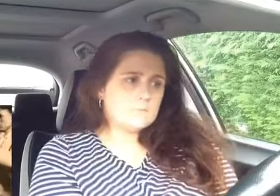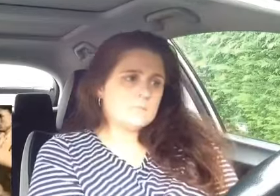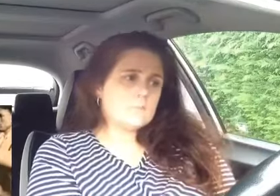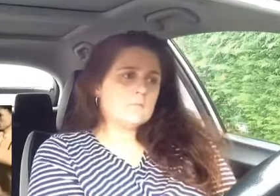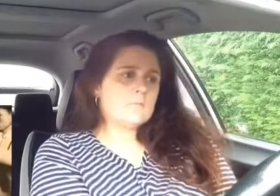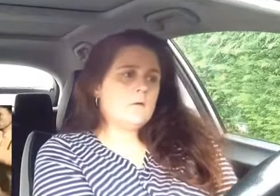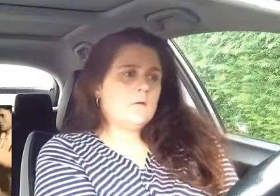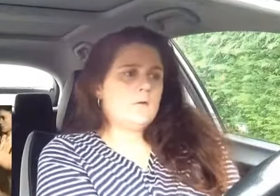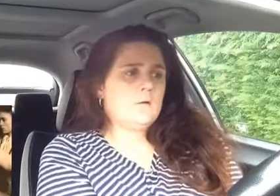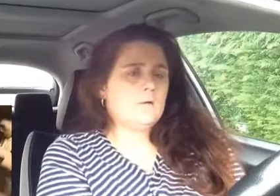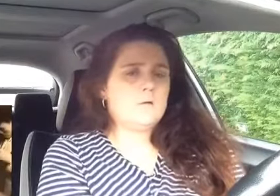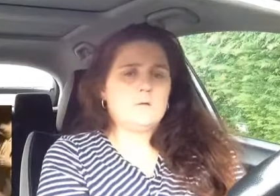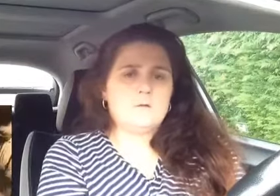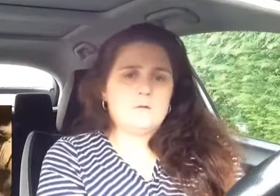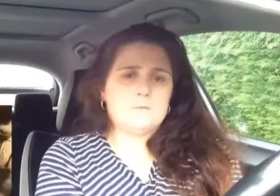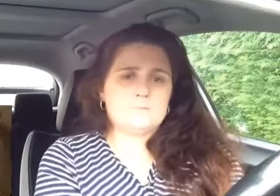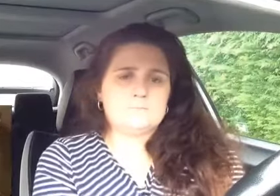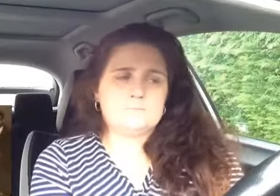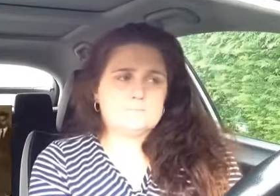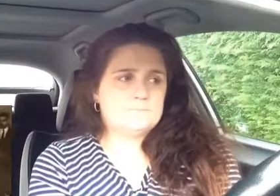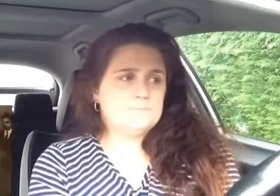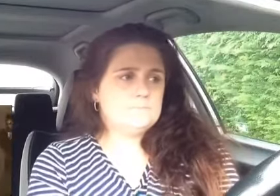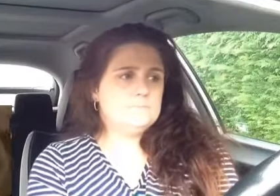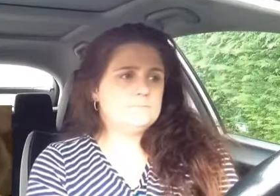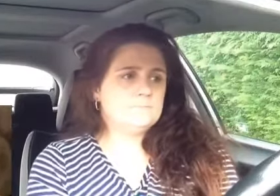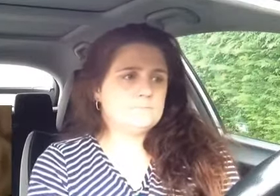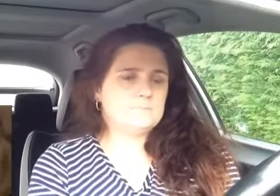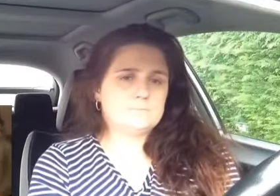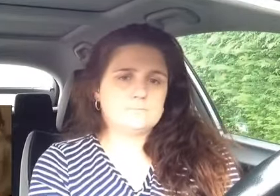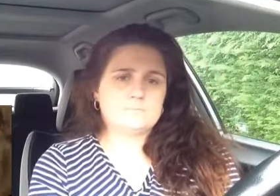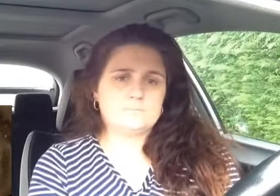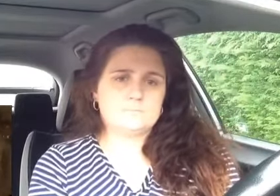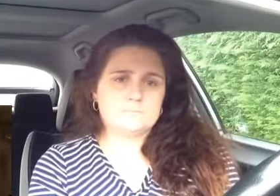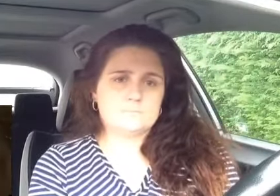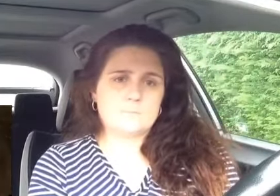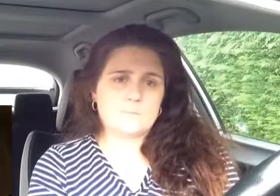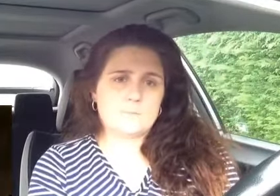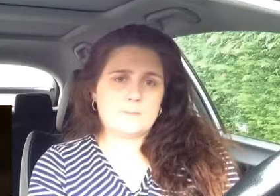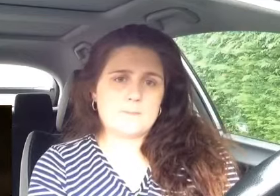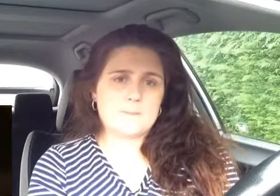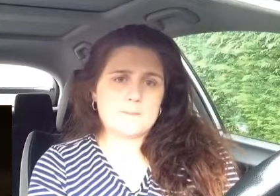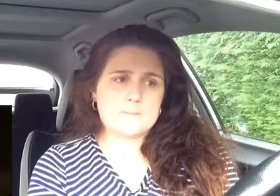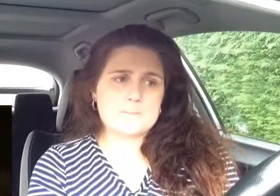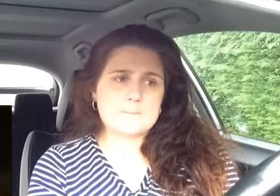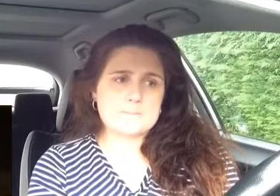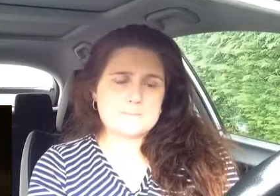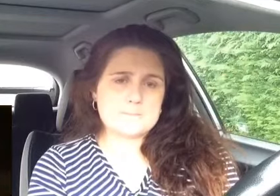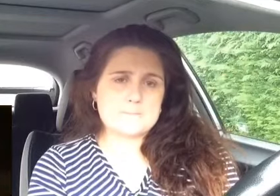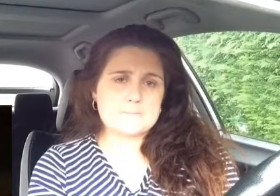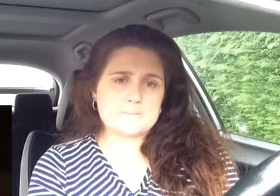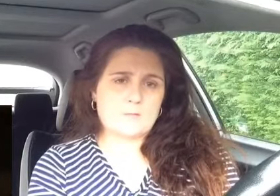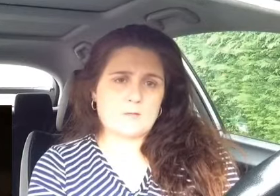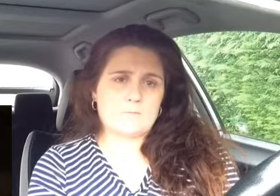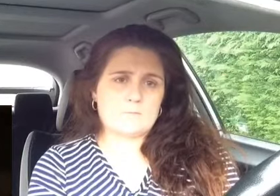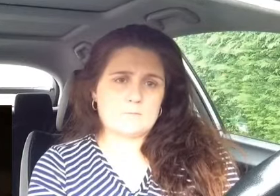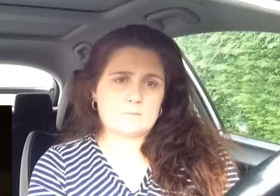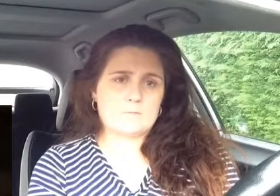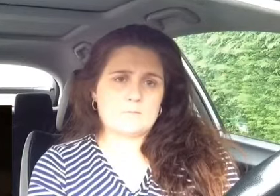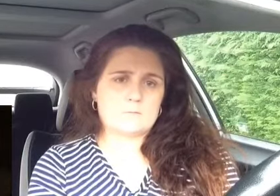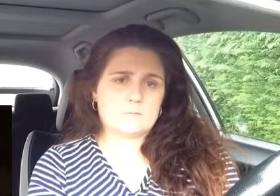are set up in fact I have more in common with most working and middle-class white people than I do with most rich black